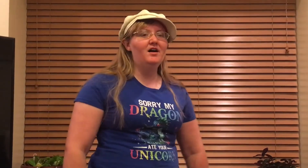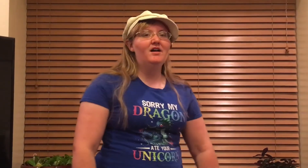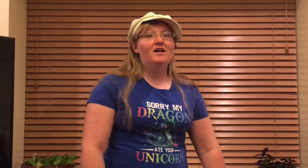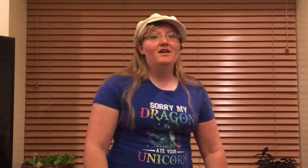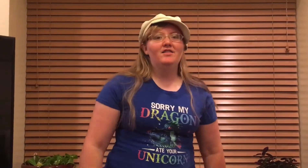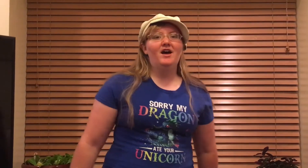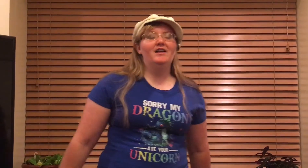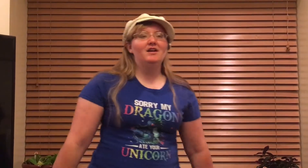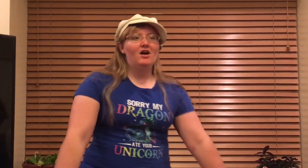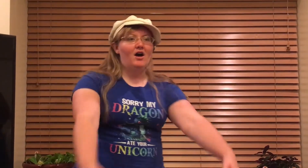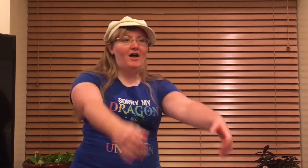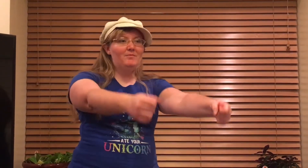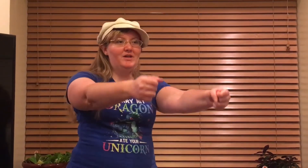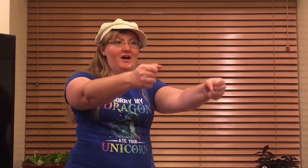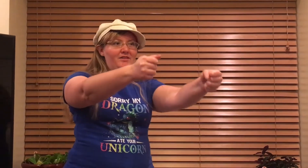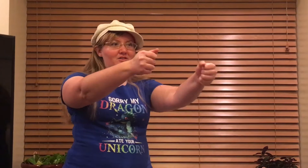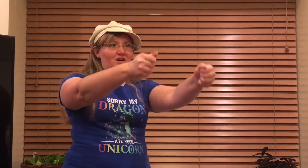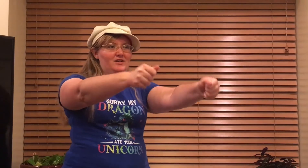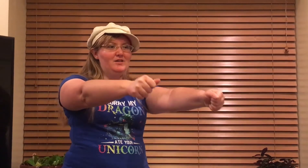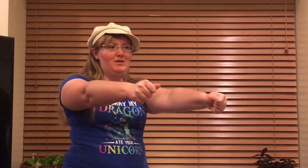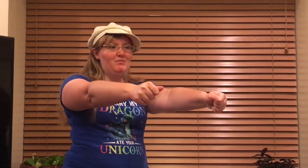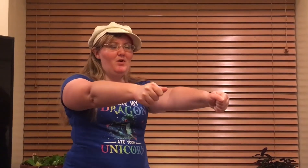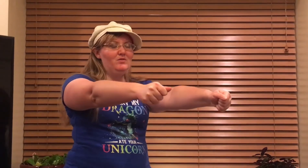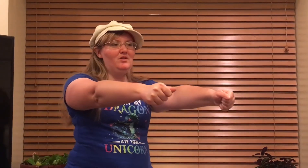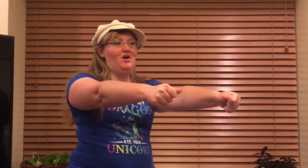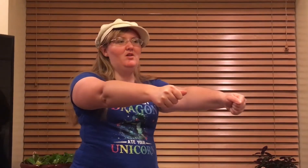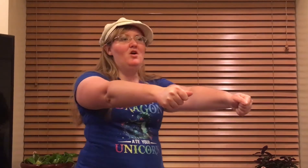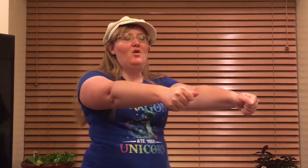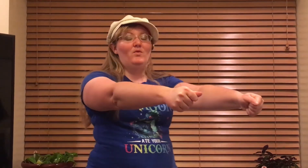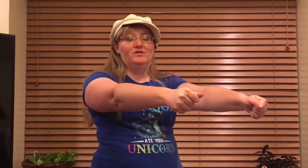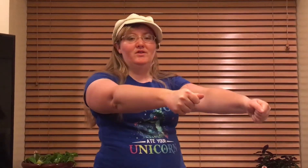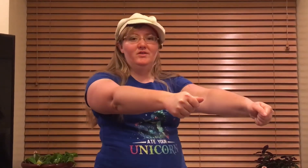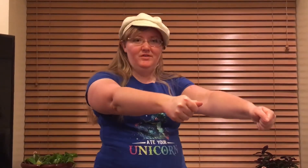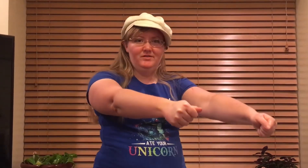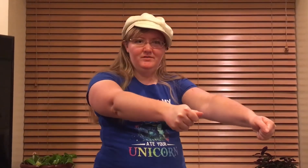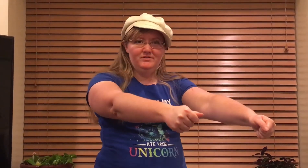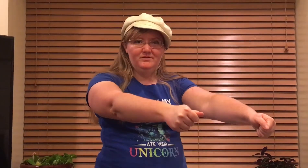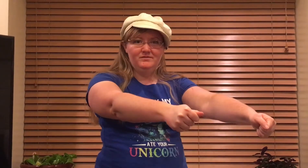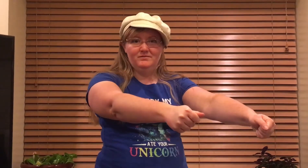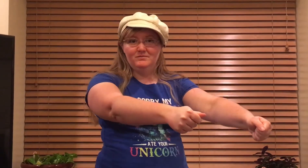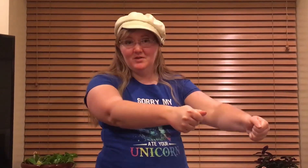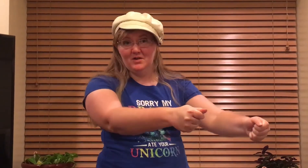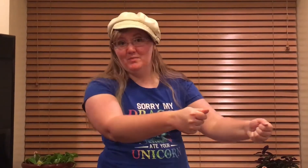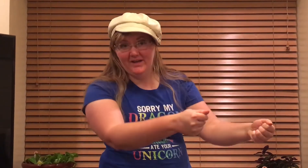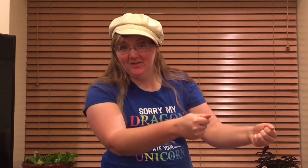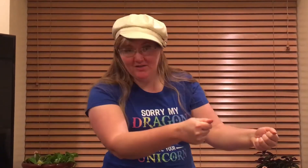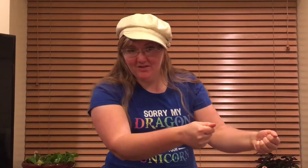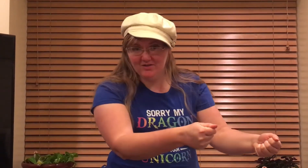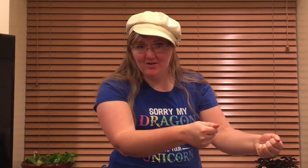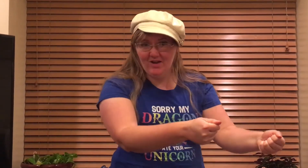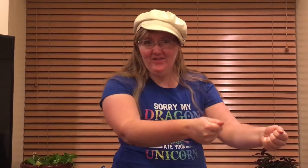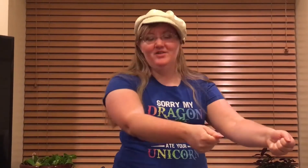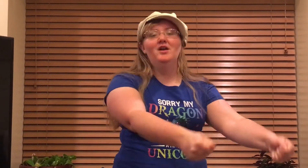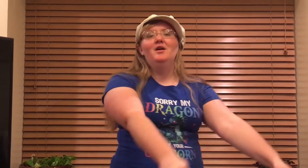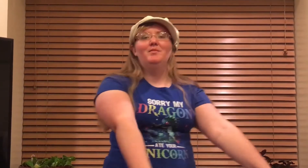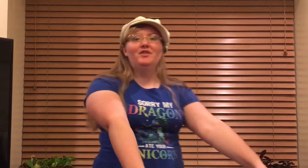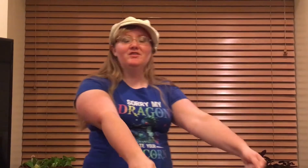that behind the donkey, being pulled along, was a girl. Not a bad-looking girl, either. But this